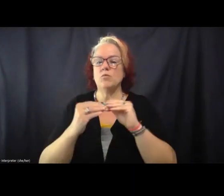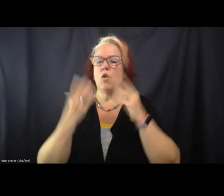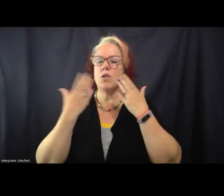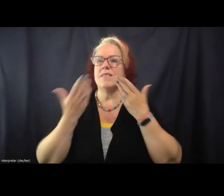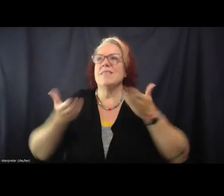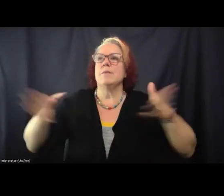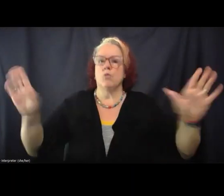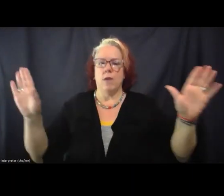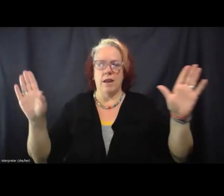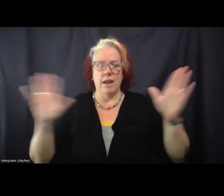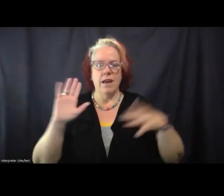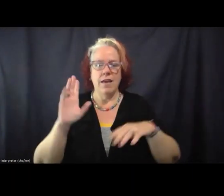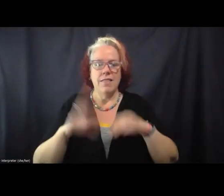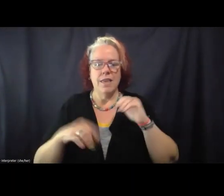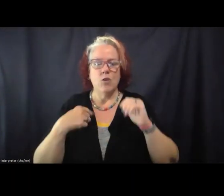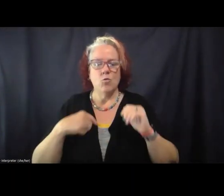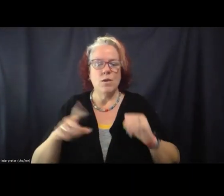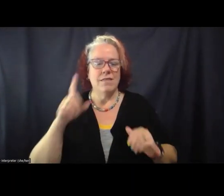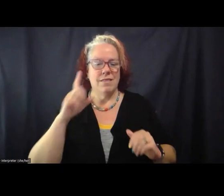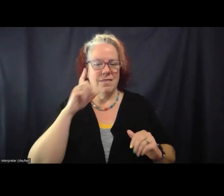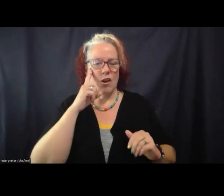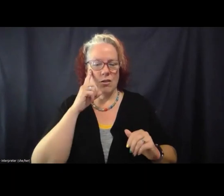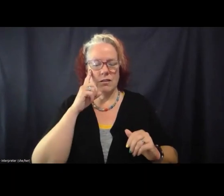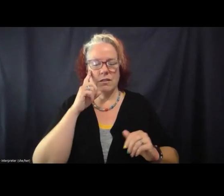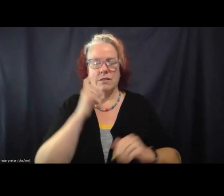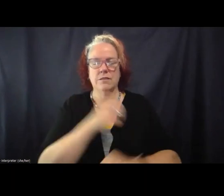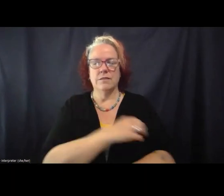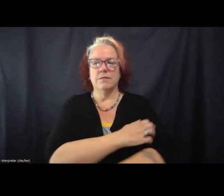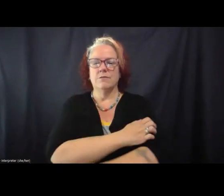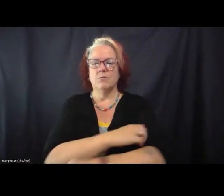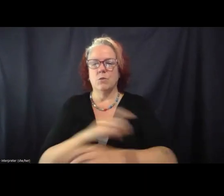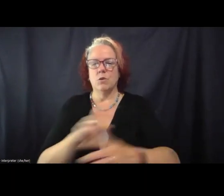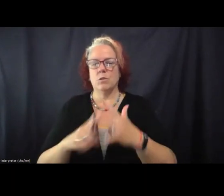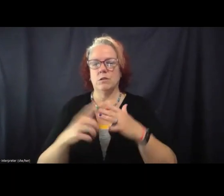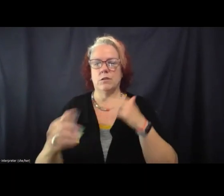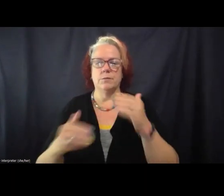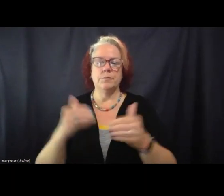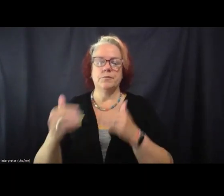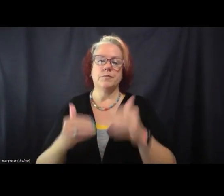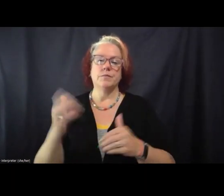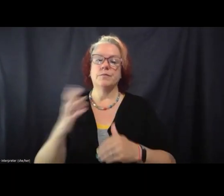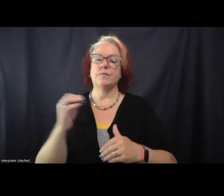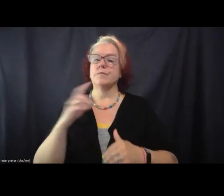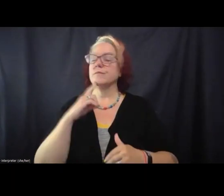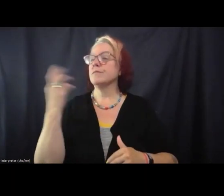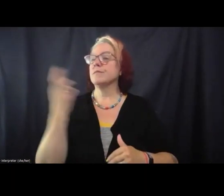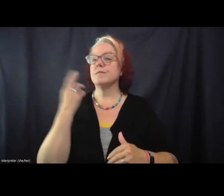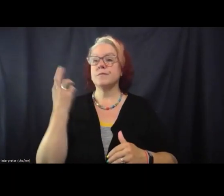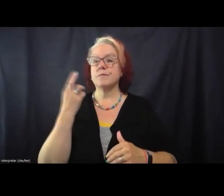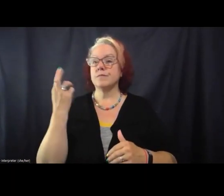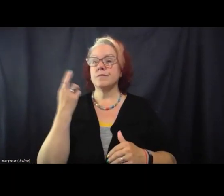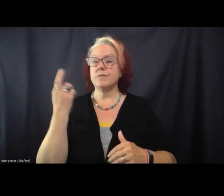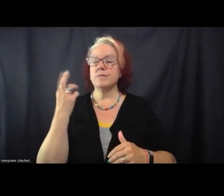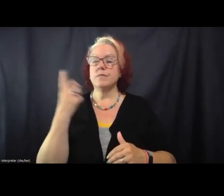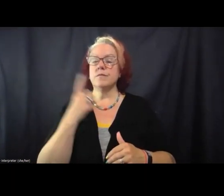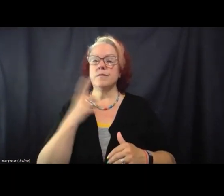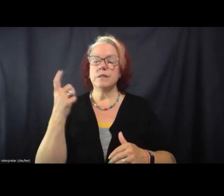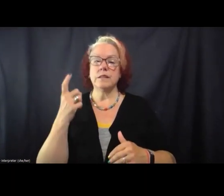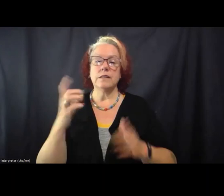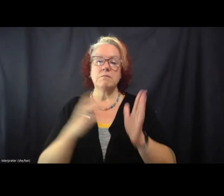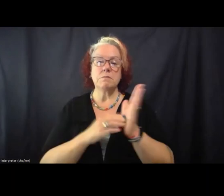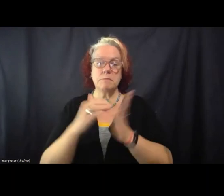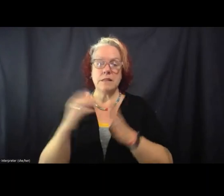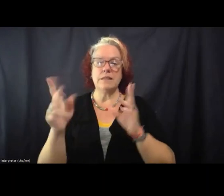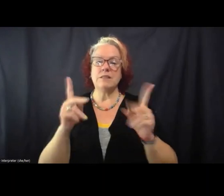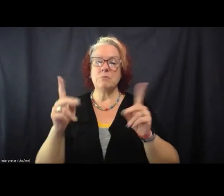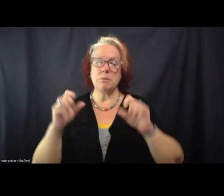think we actually expected when we started that process. And the reason was because millions of people took